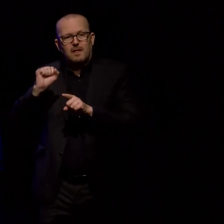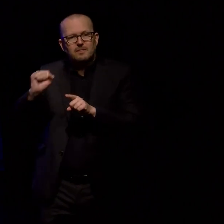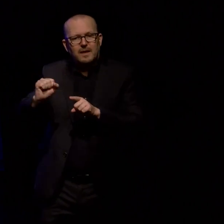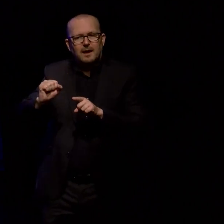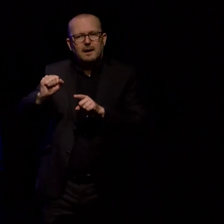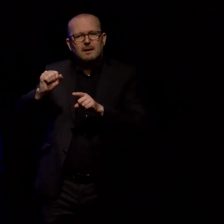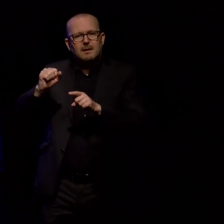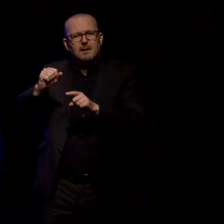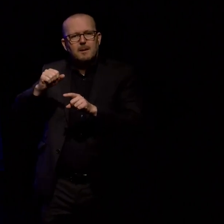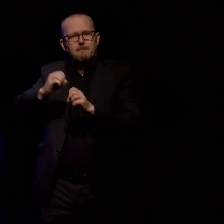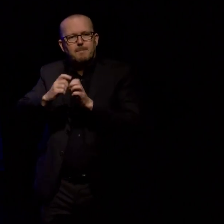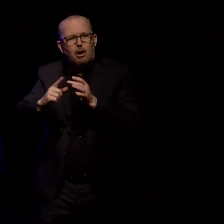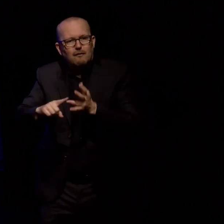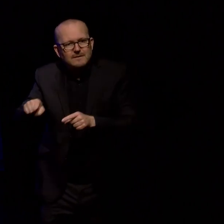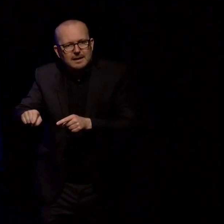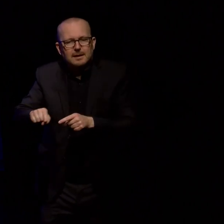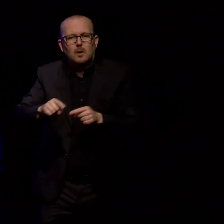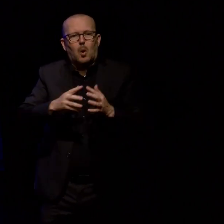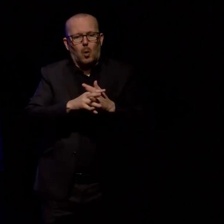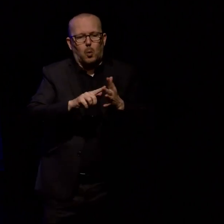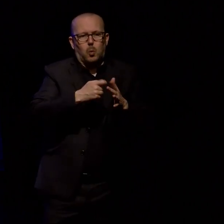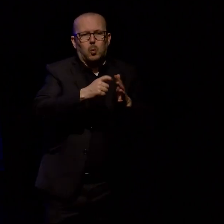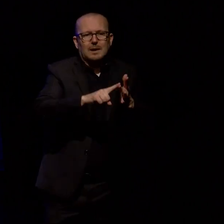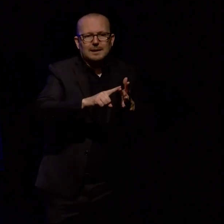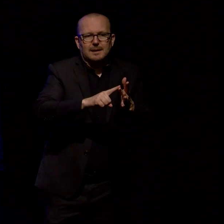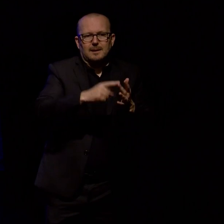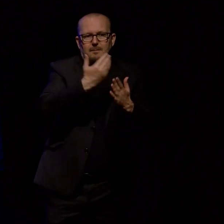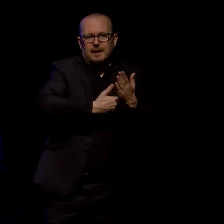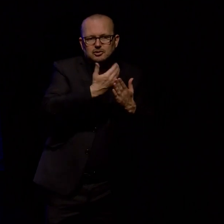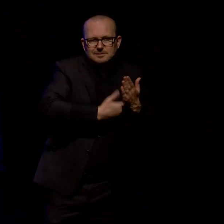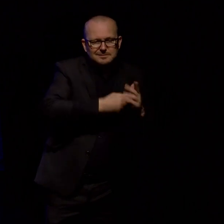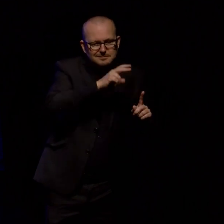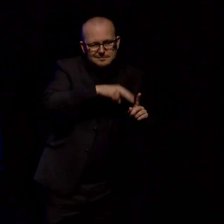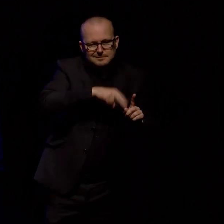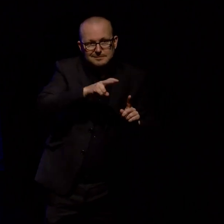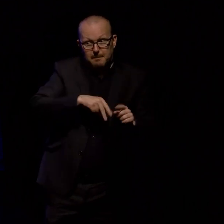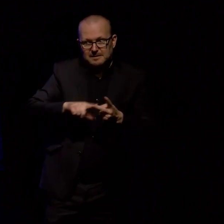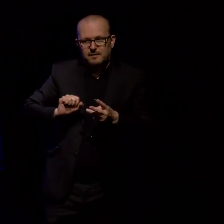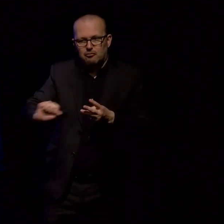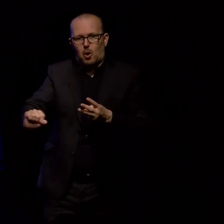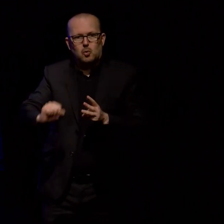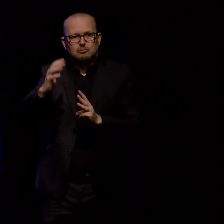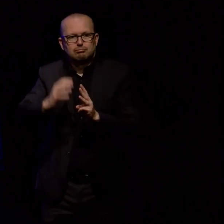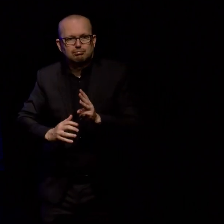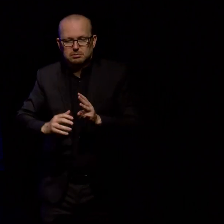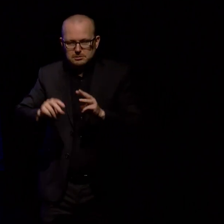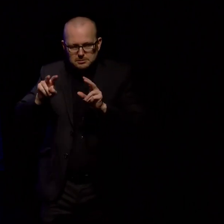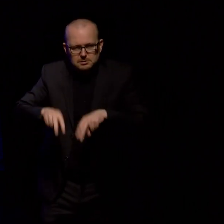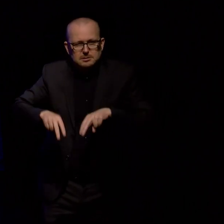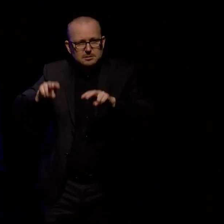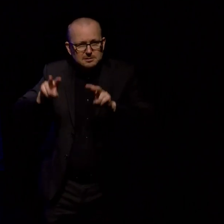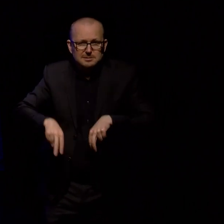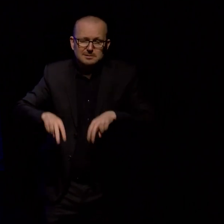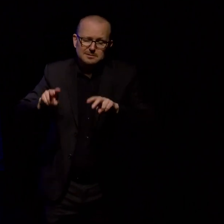pages and some of their own biographies and just started recording the dates and genres within a spreadsheet and it just took ages.